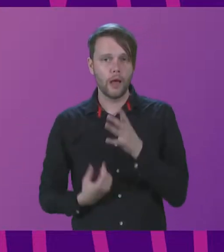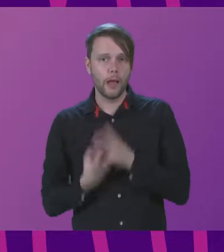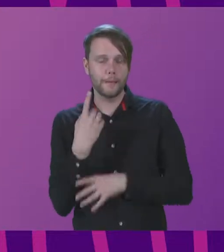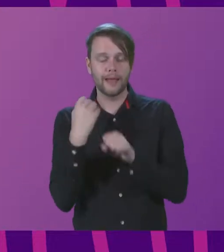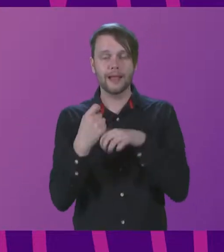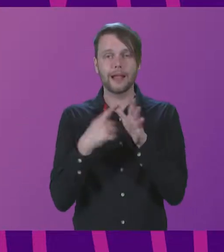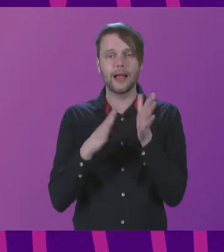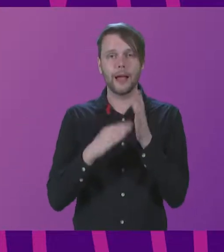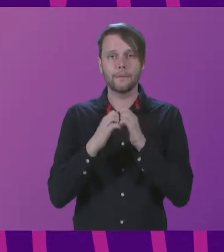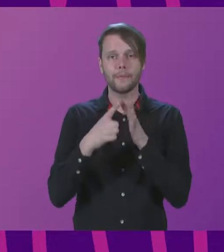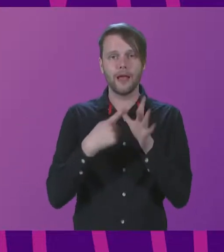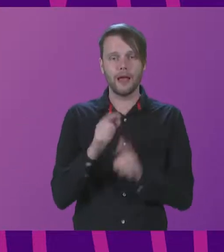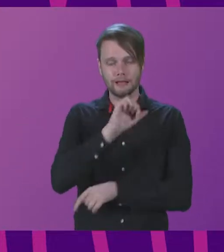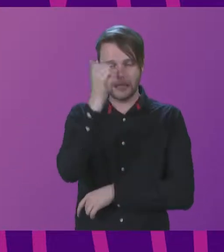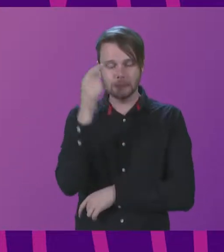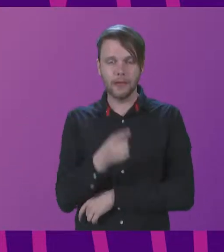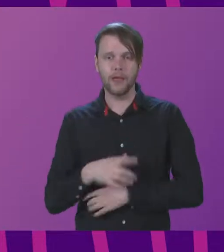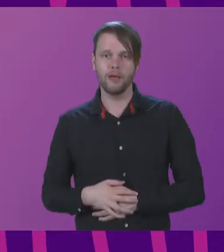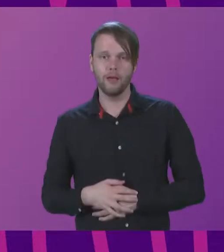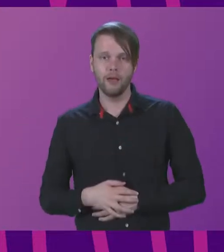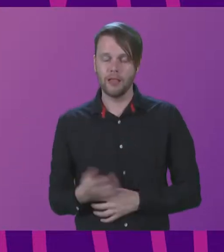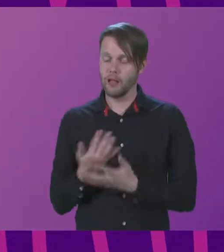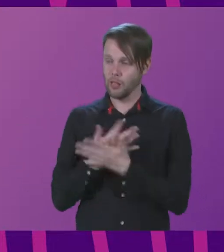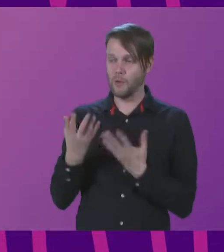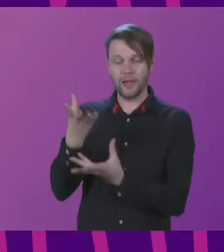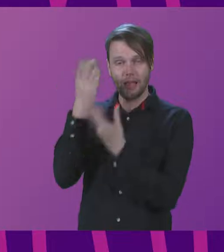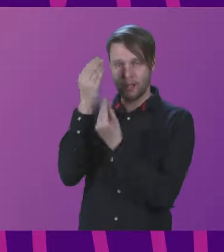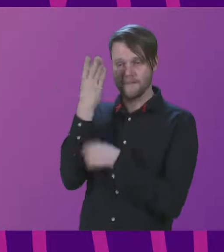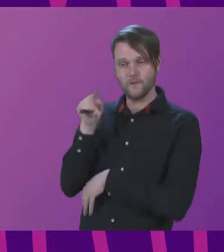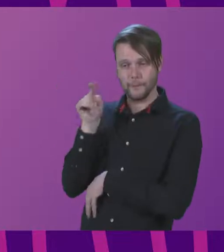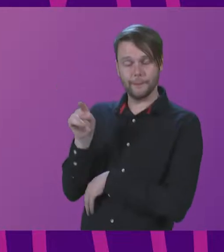Gambia Academy is a model that many of us could learn from.